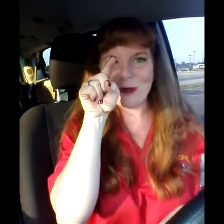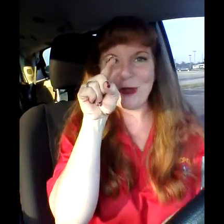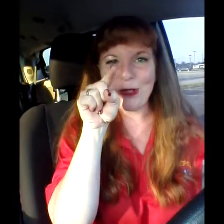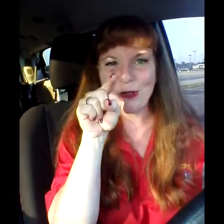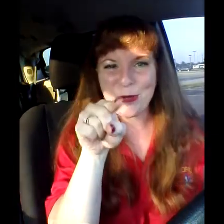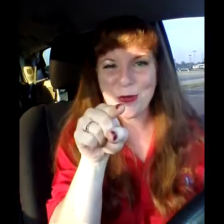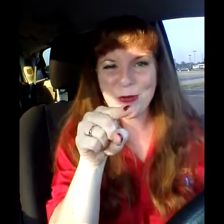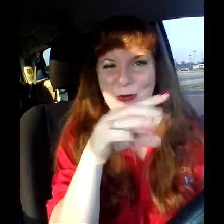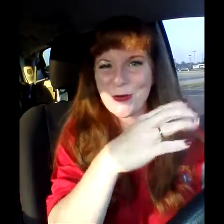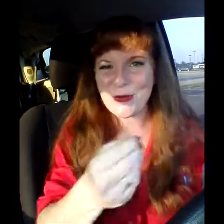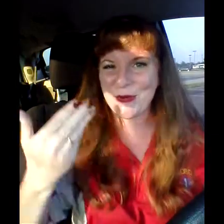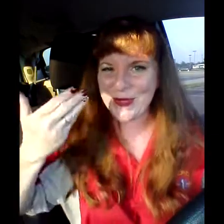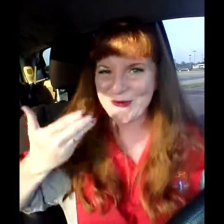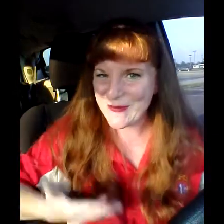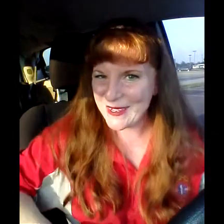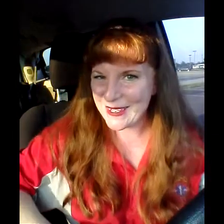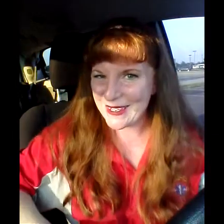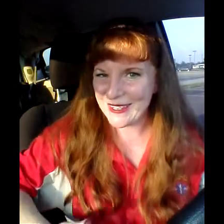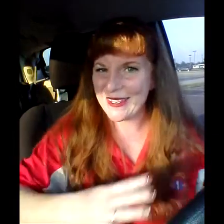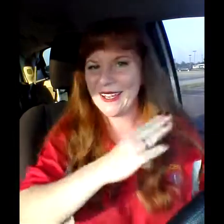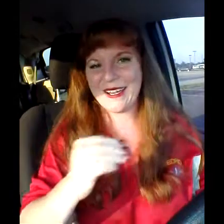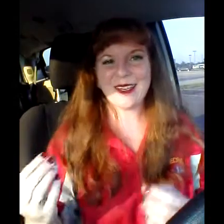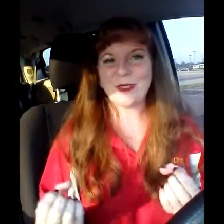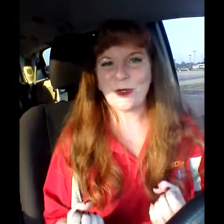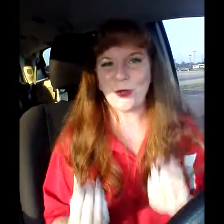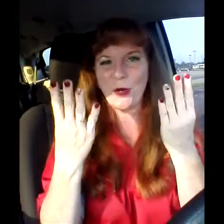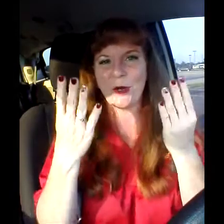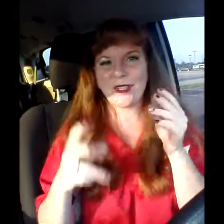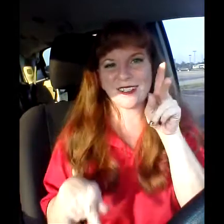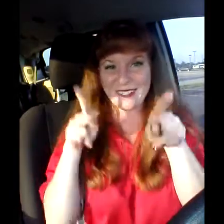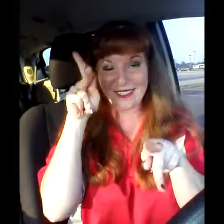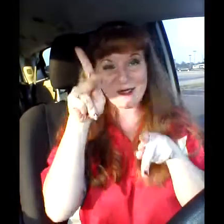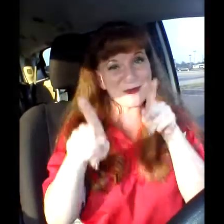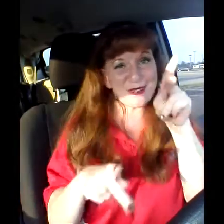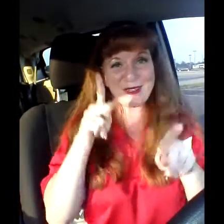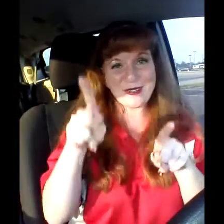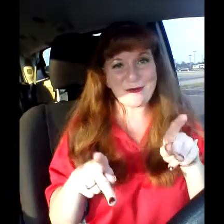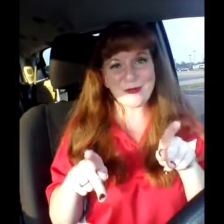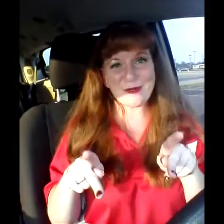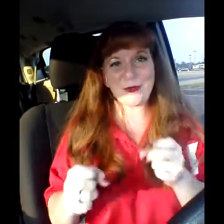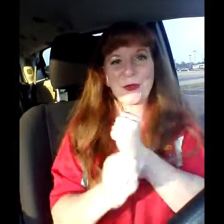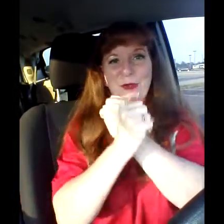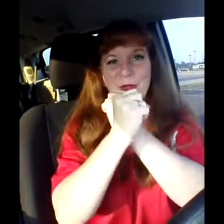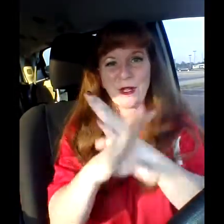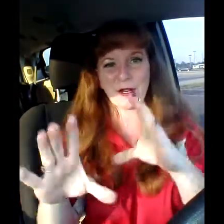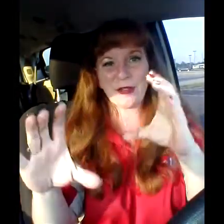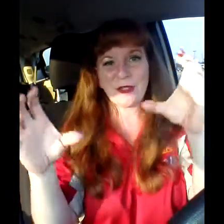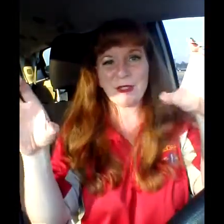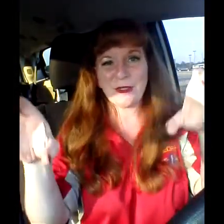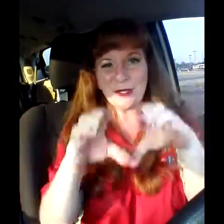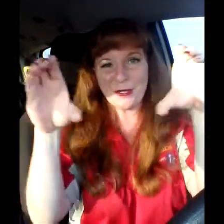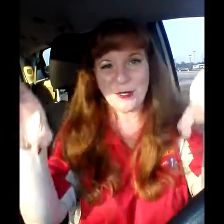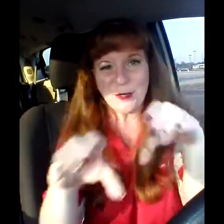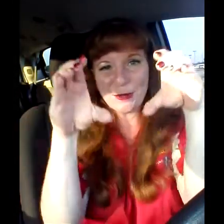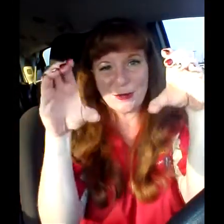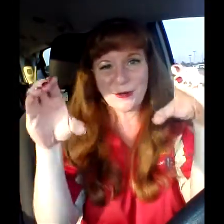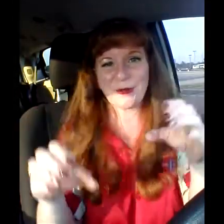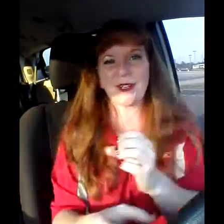off of you And all our people Nothing to do